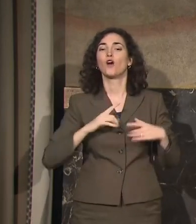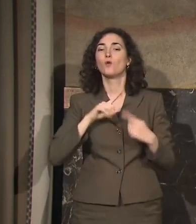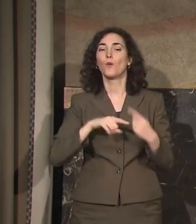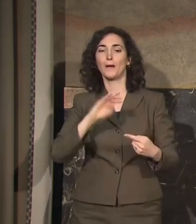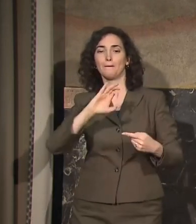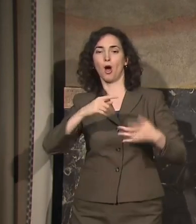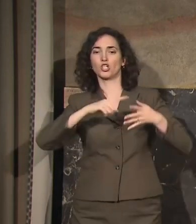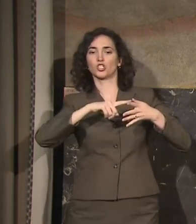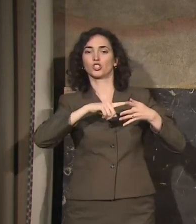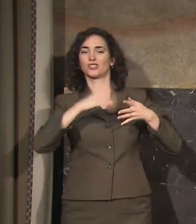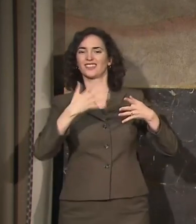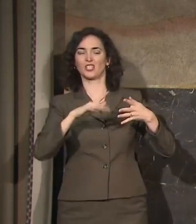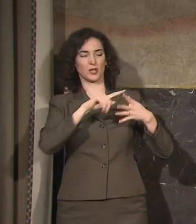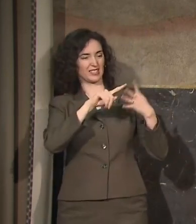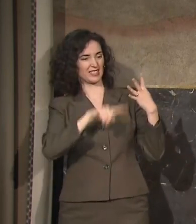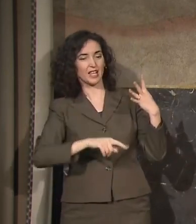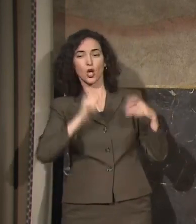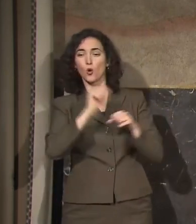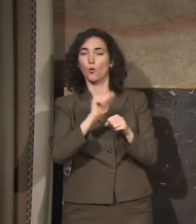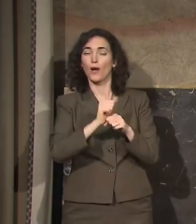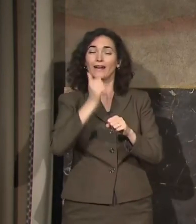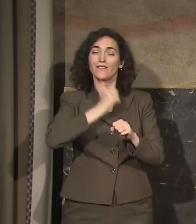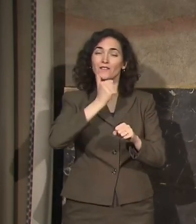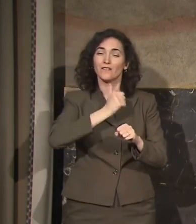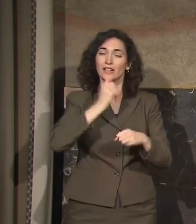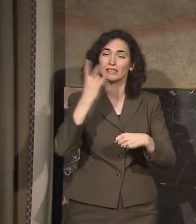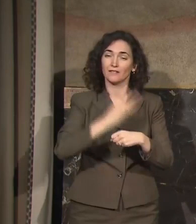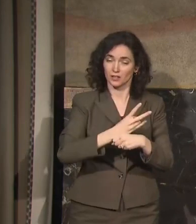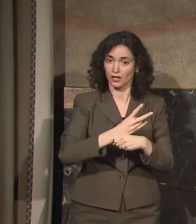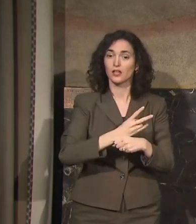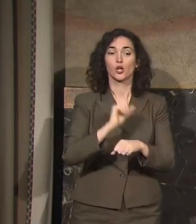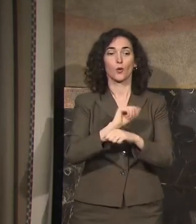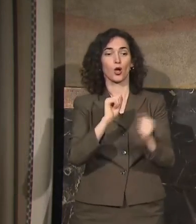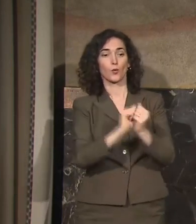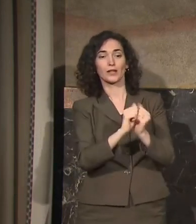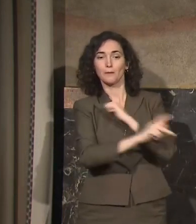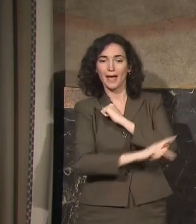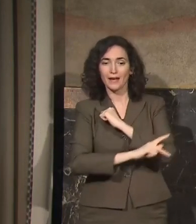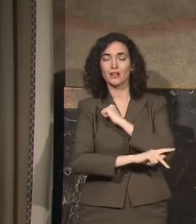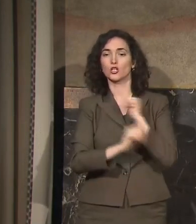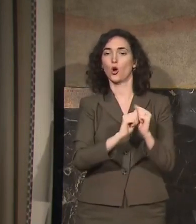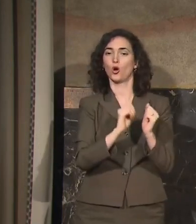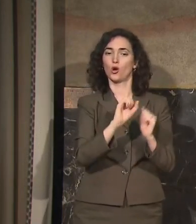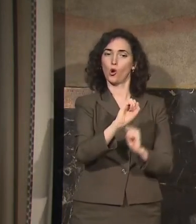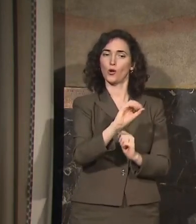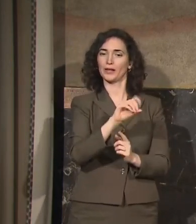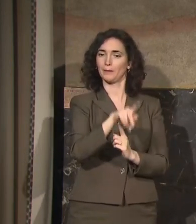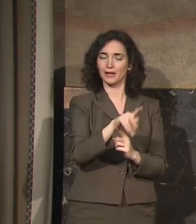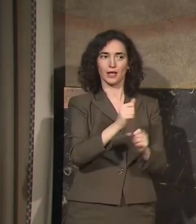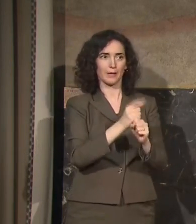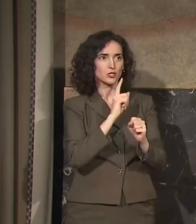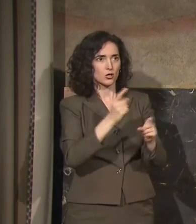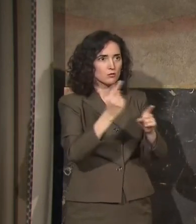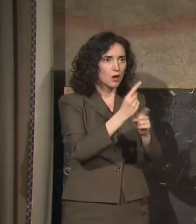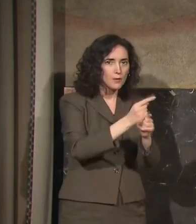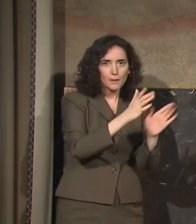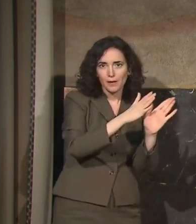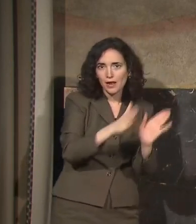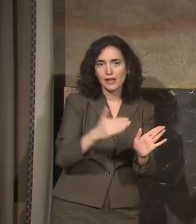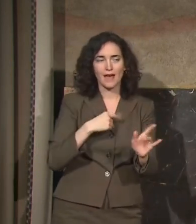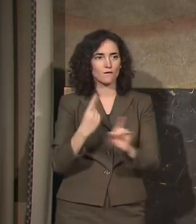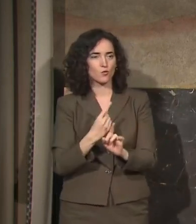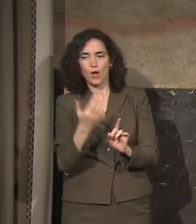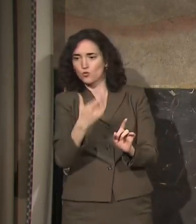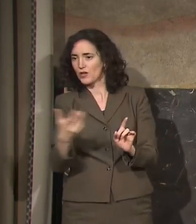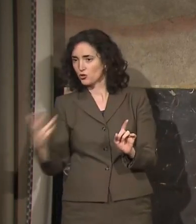really hard with all our parish OEPs to make sure that we have the best plan possible, that it's resourced appropriately, and that we have the